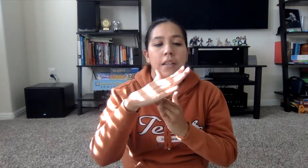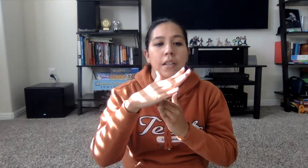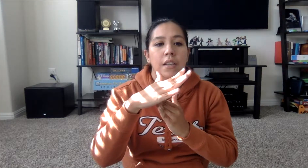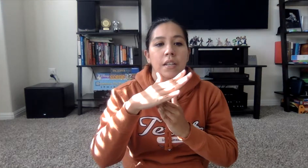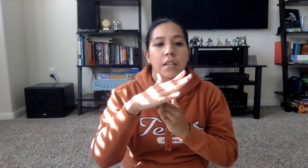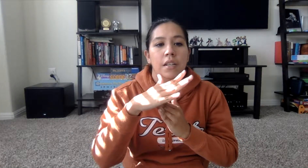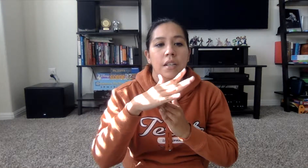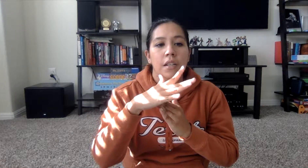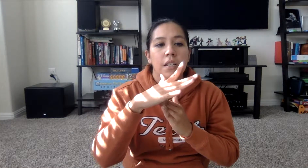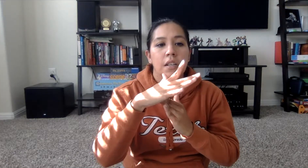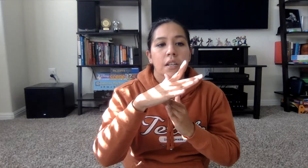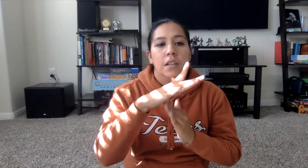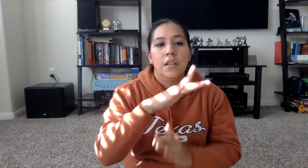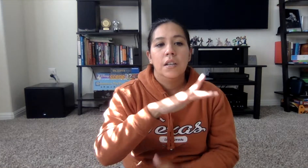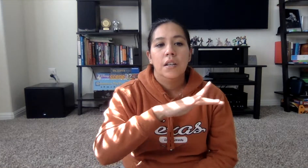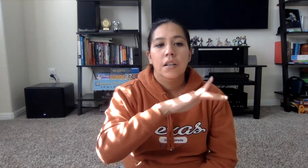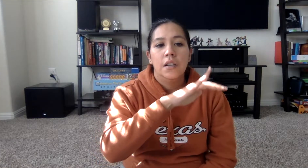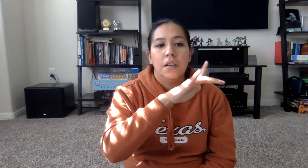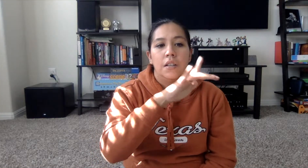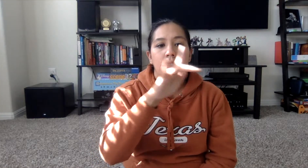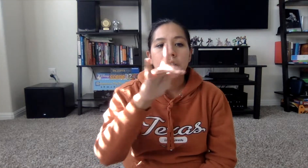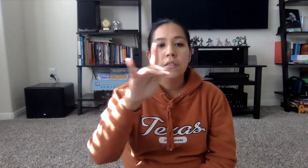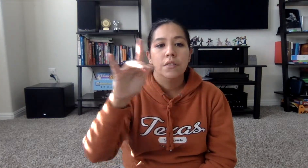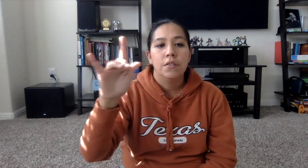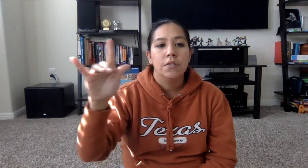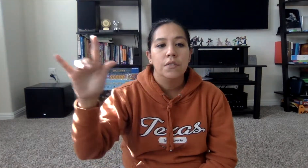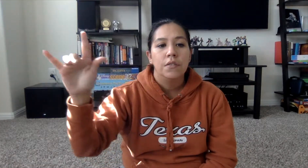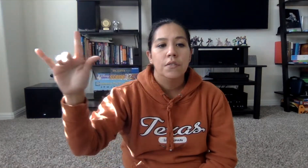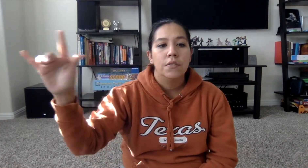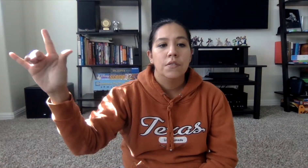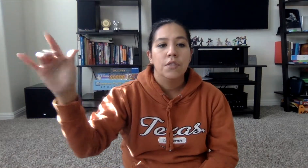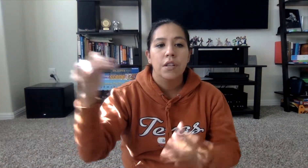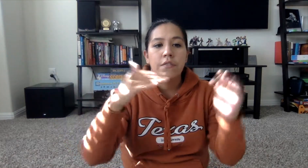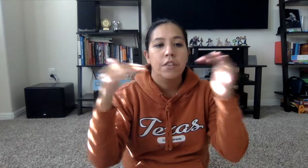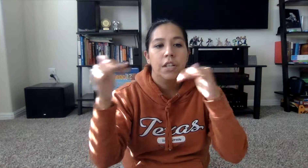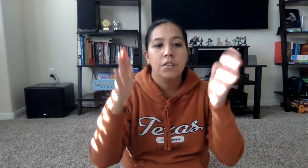jet fighters